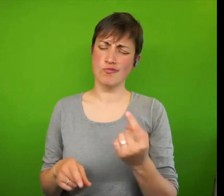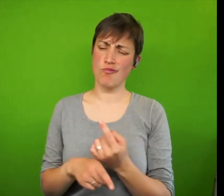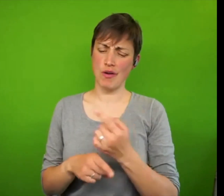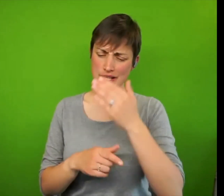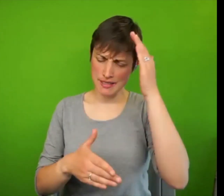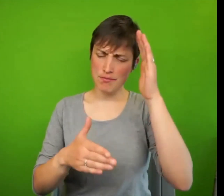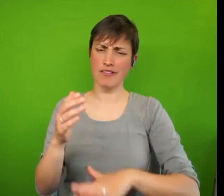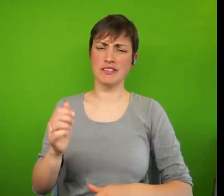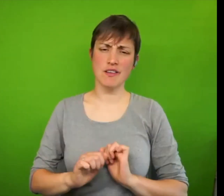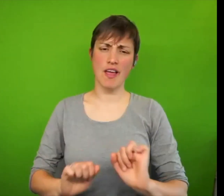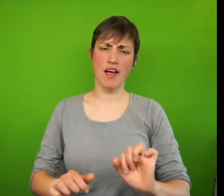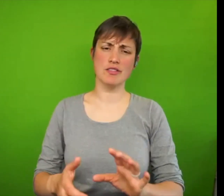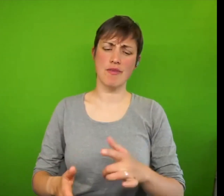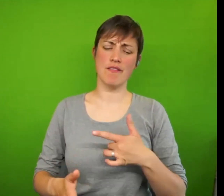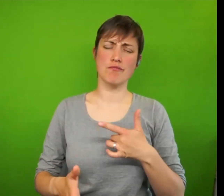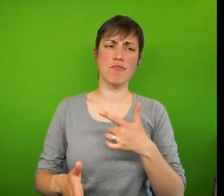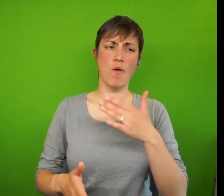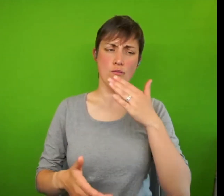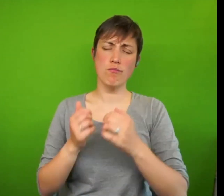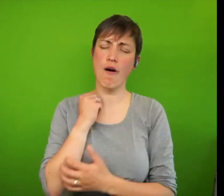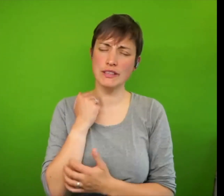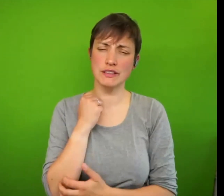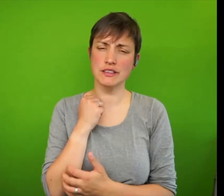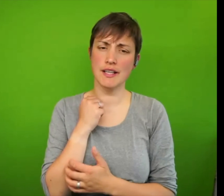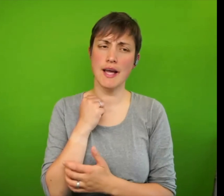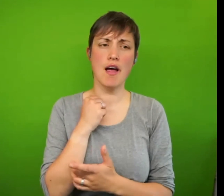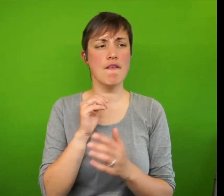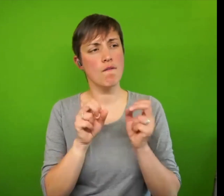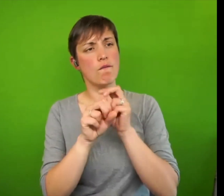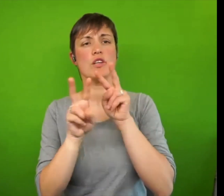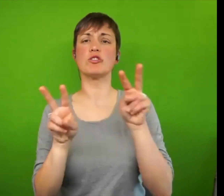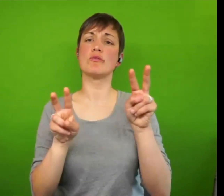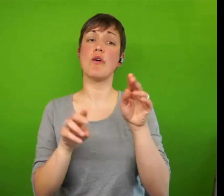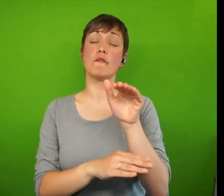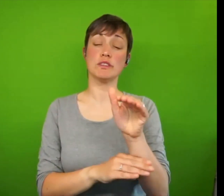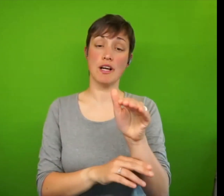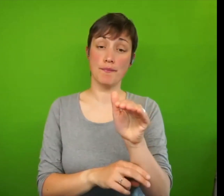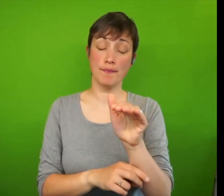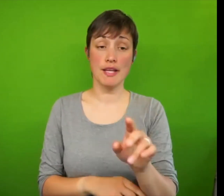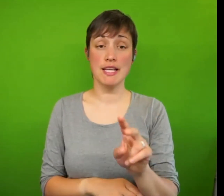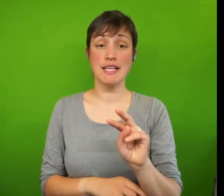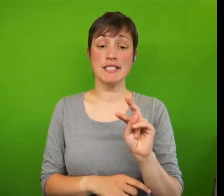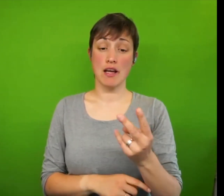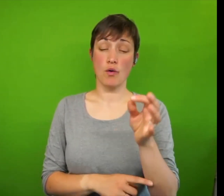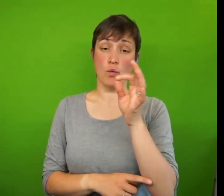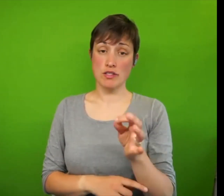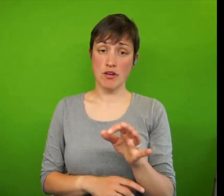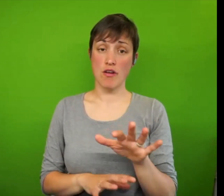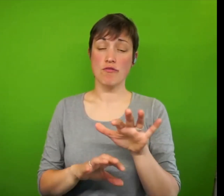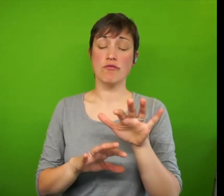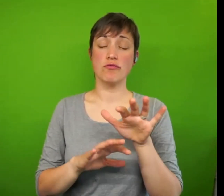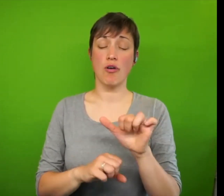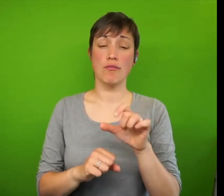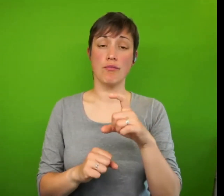their vision for the future. And the second question from councillor Claire Douglas.